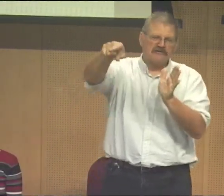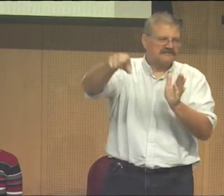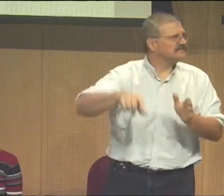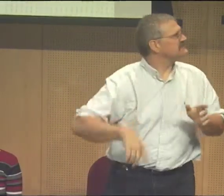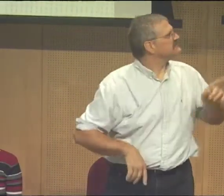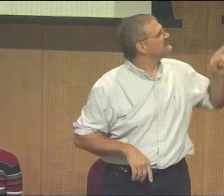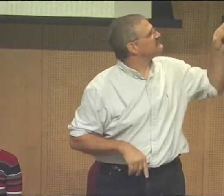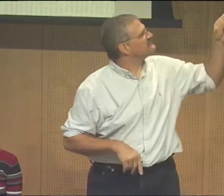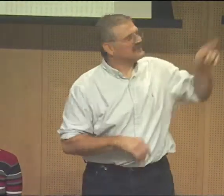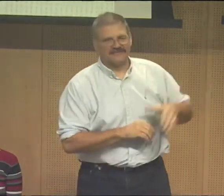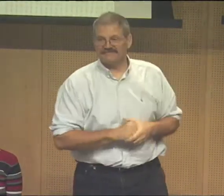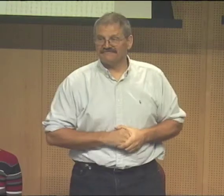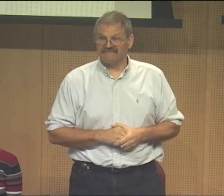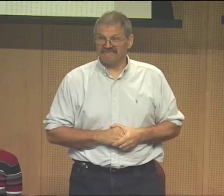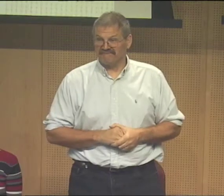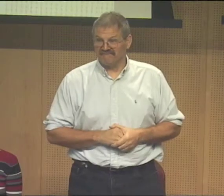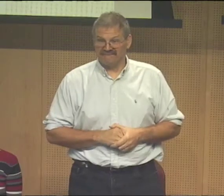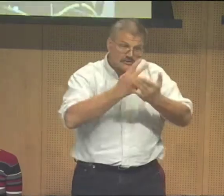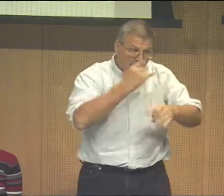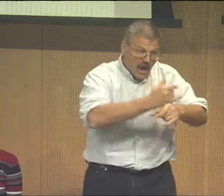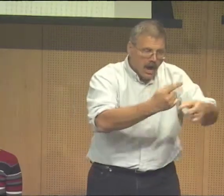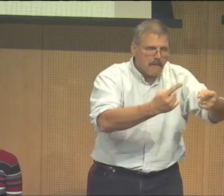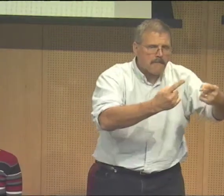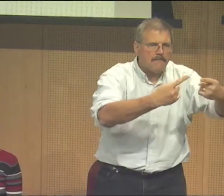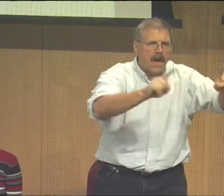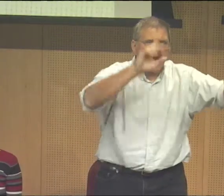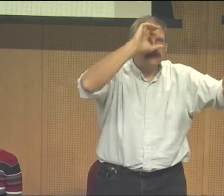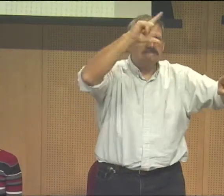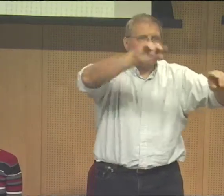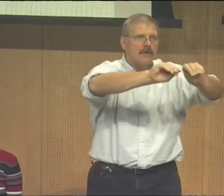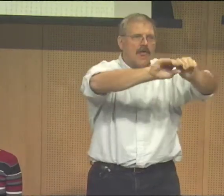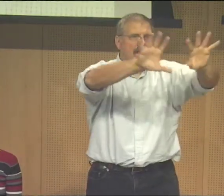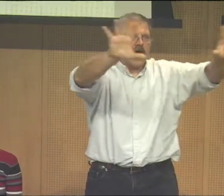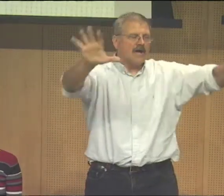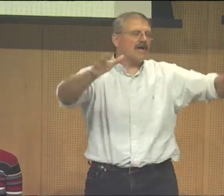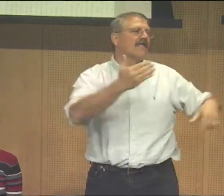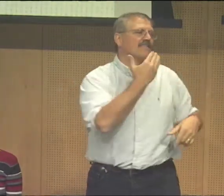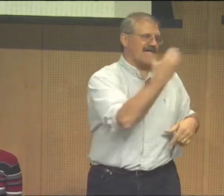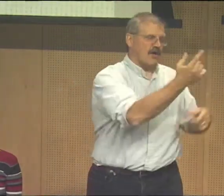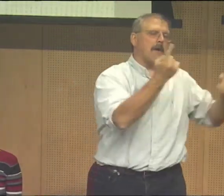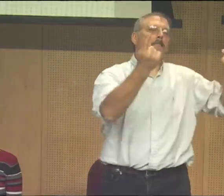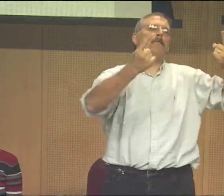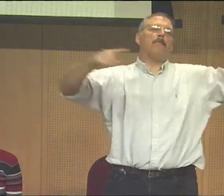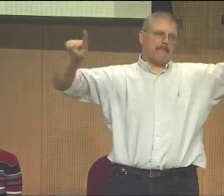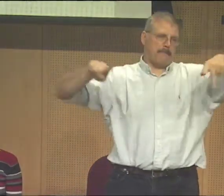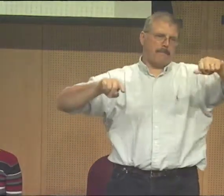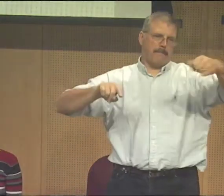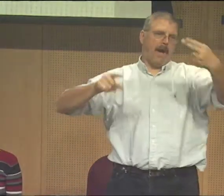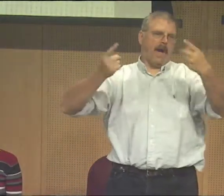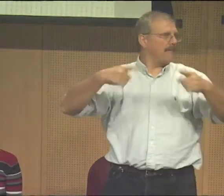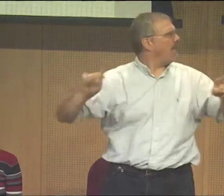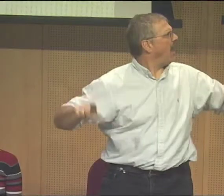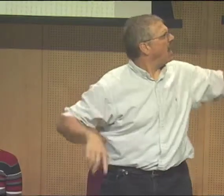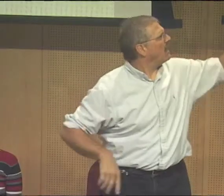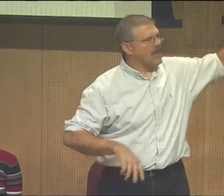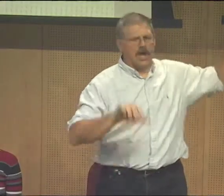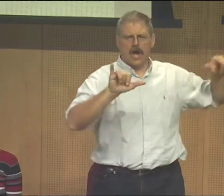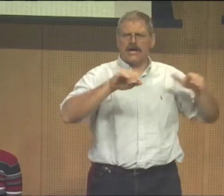Silent Scream, which you can see back at my table. Yes, there's a sign for Pa, like when you get to the land, the promised land, whatever, there's a big sign for Pa,